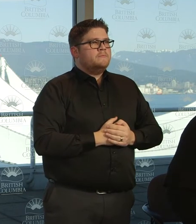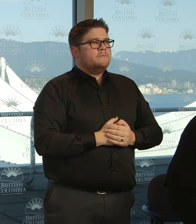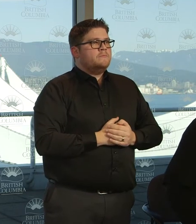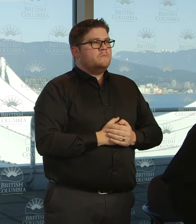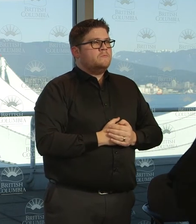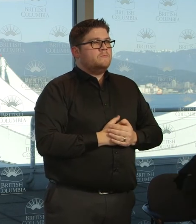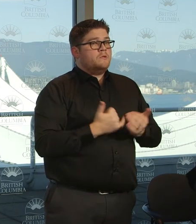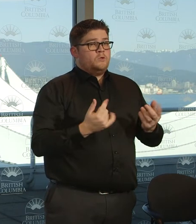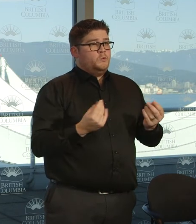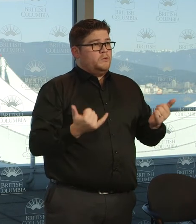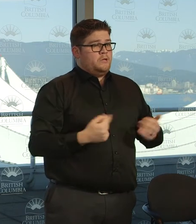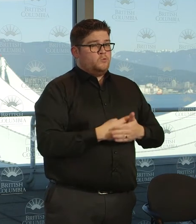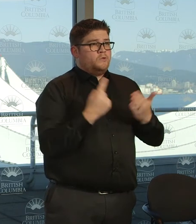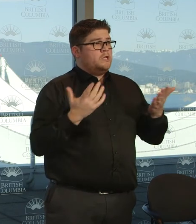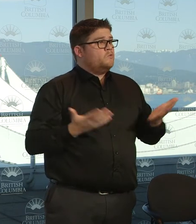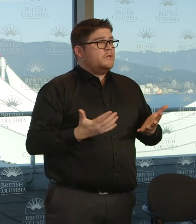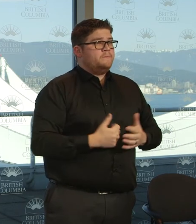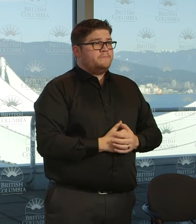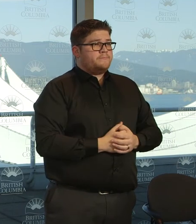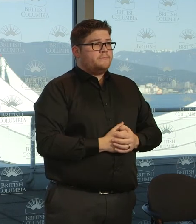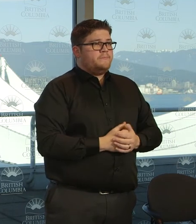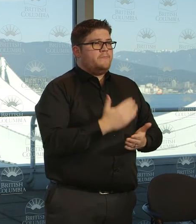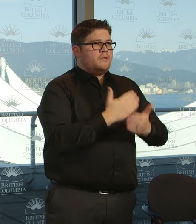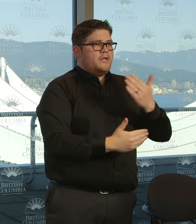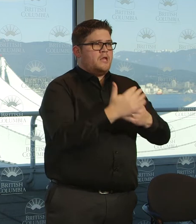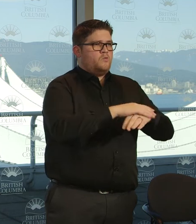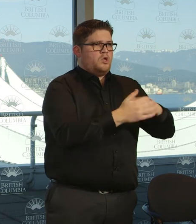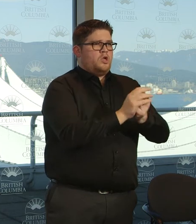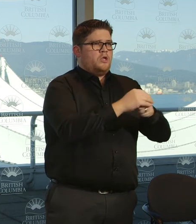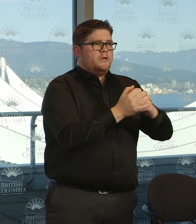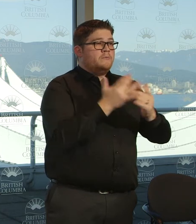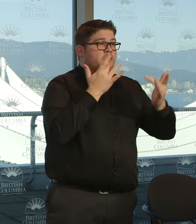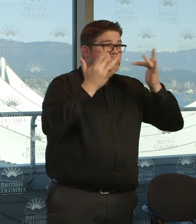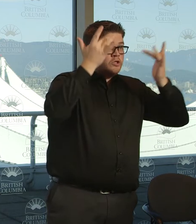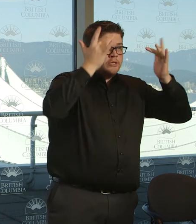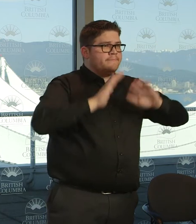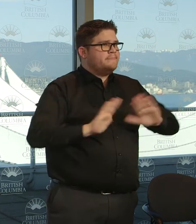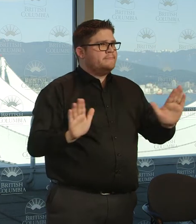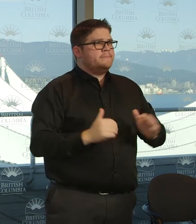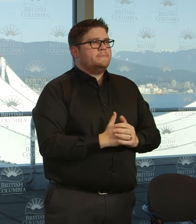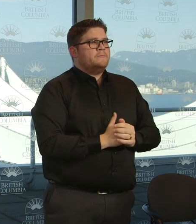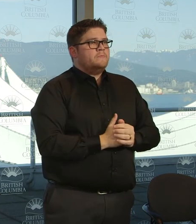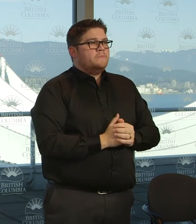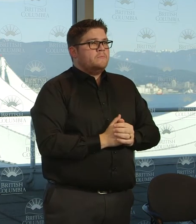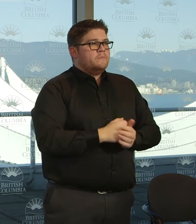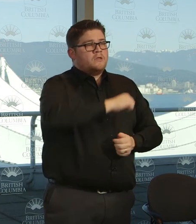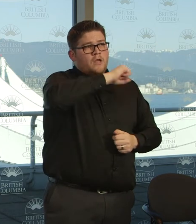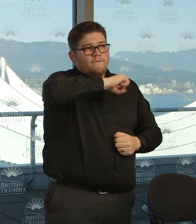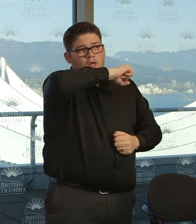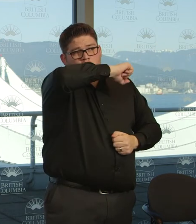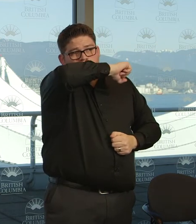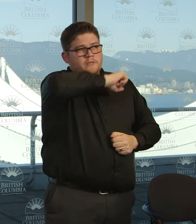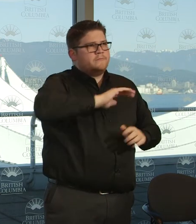are to clean our hands regularly, not touch our face and mouth, covering our mouth when we cough. Social